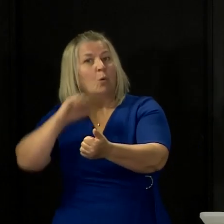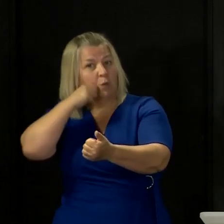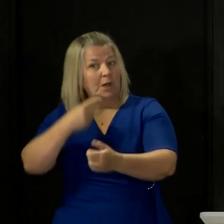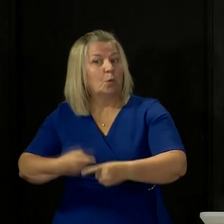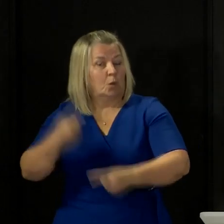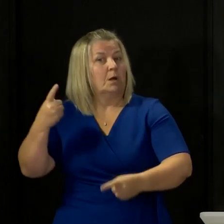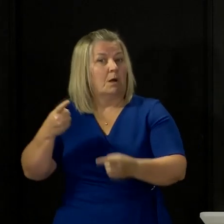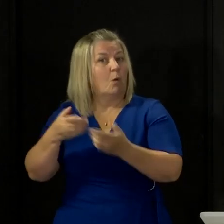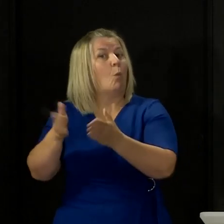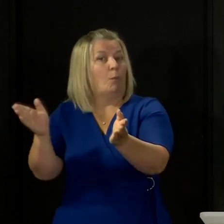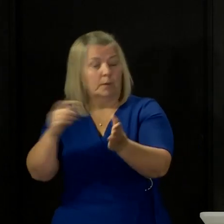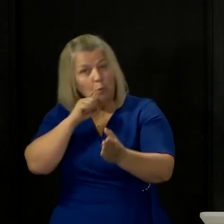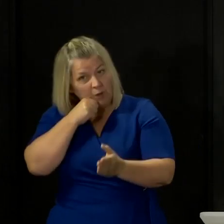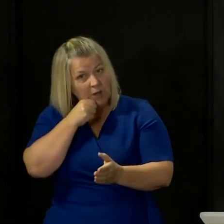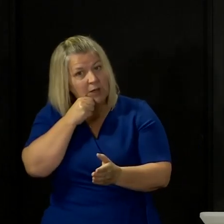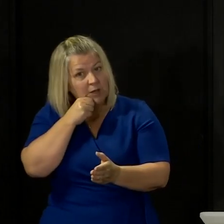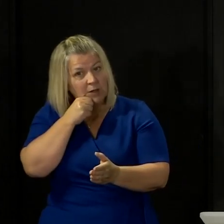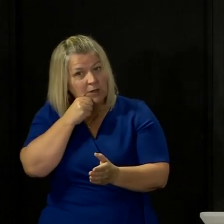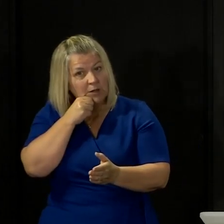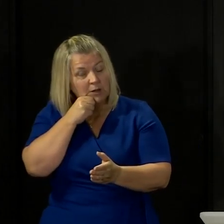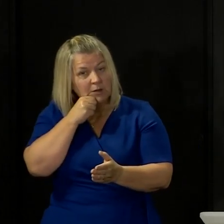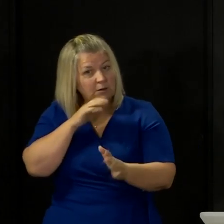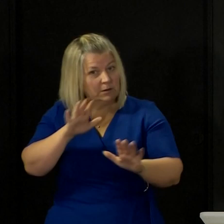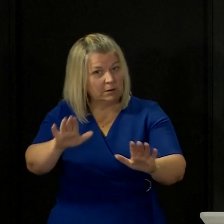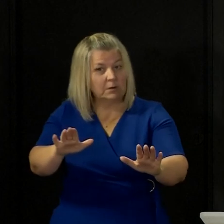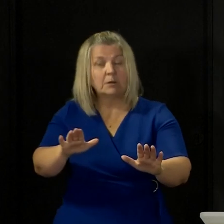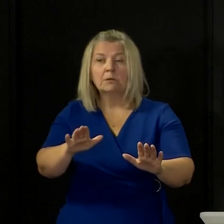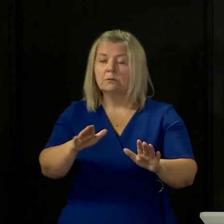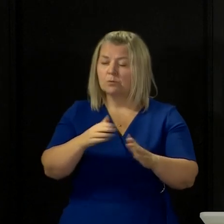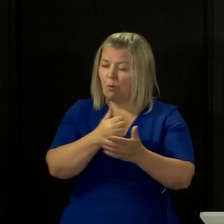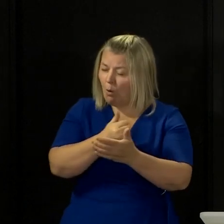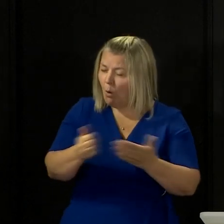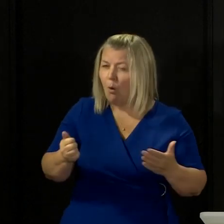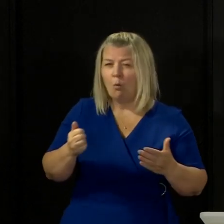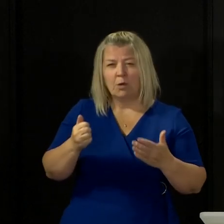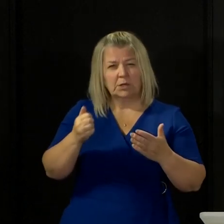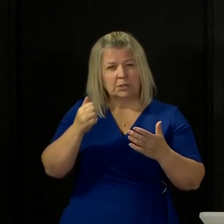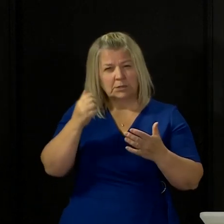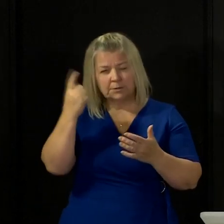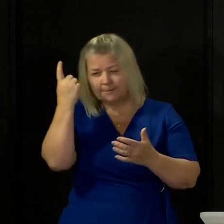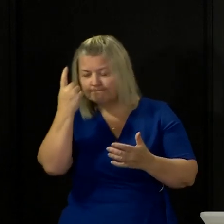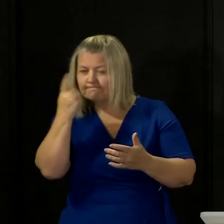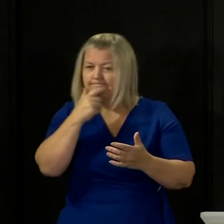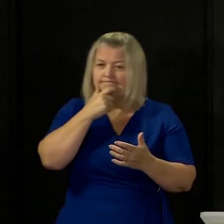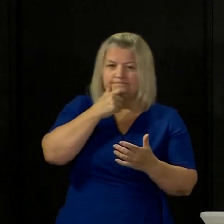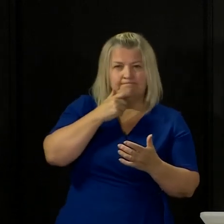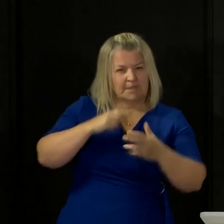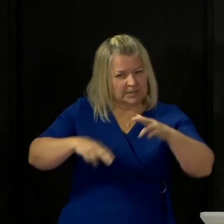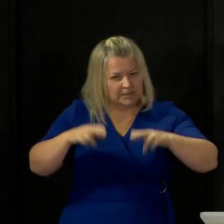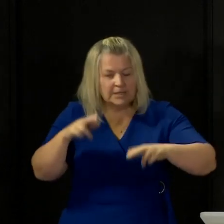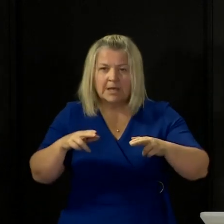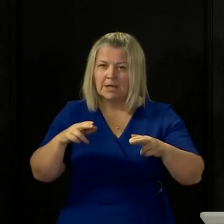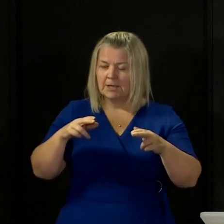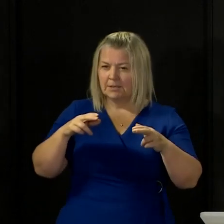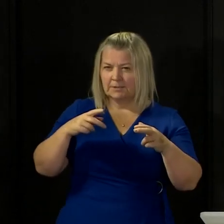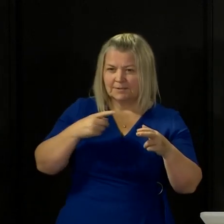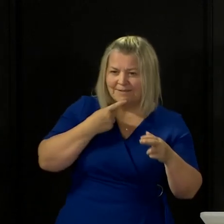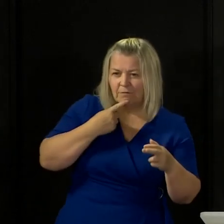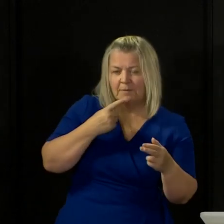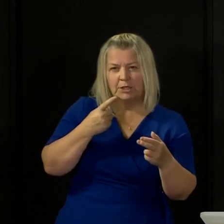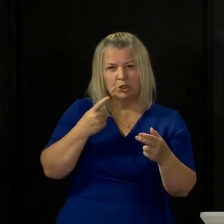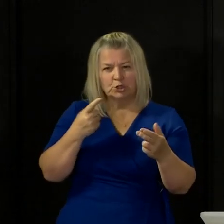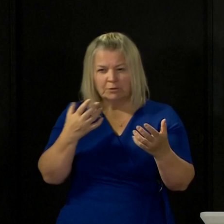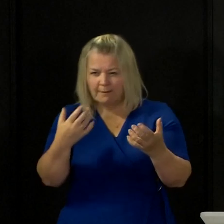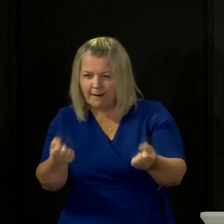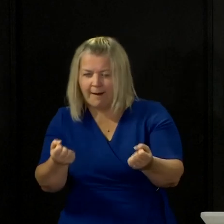than is necessary. So all of the time when we are assessing this evidence, then accelerating the lifting of the